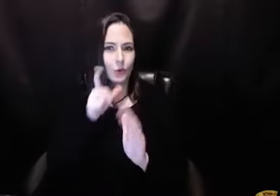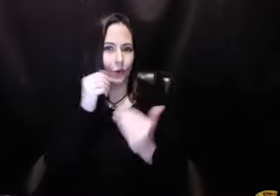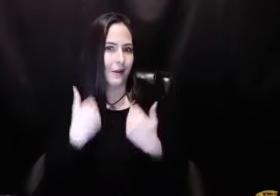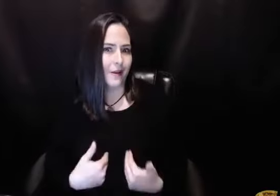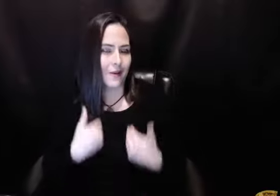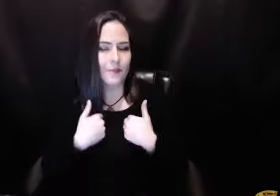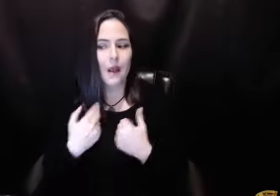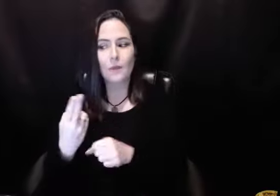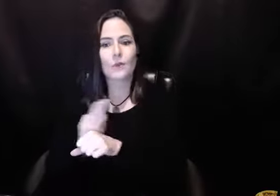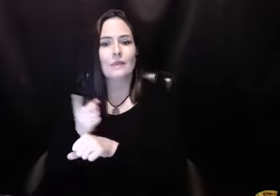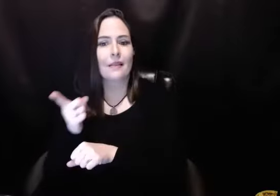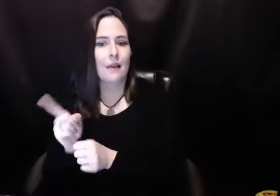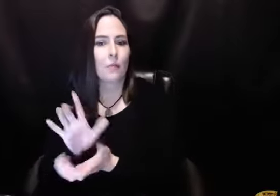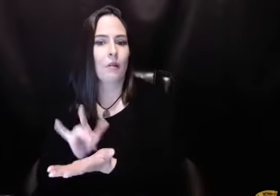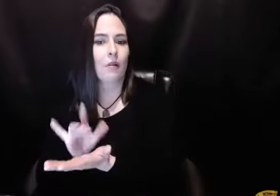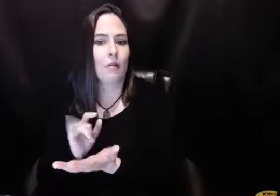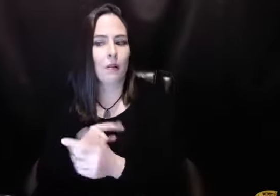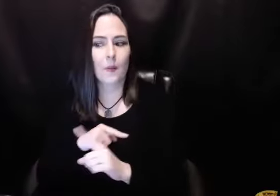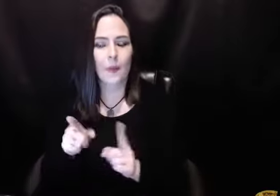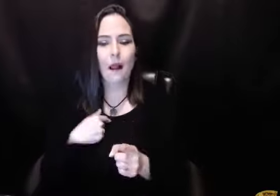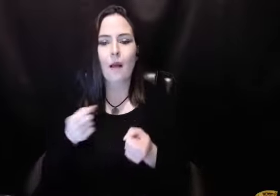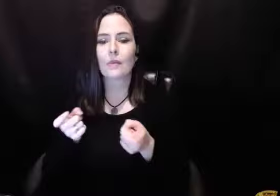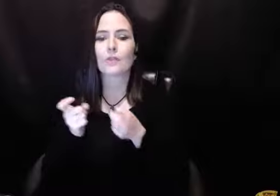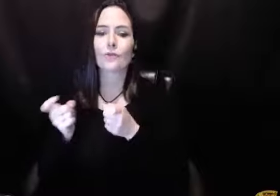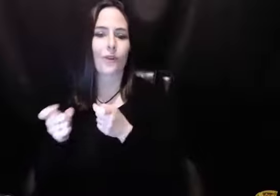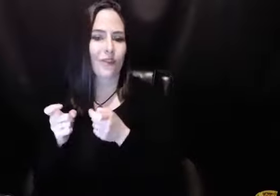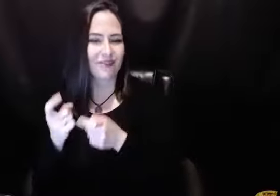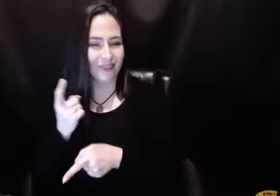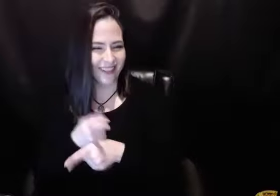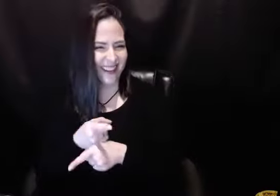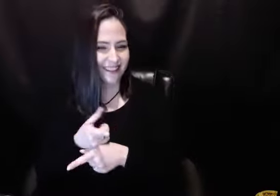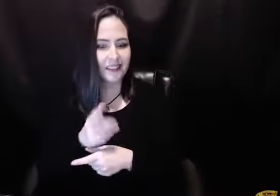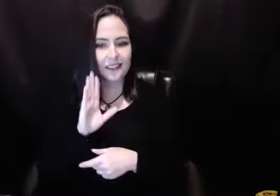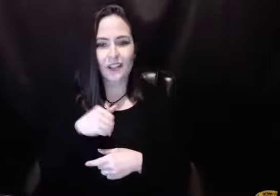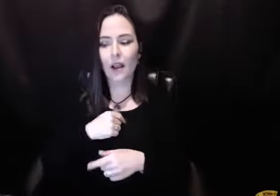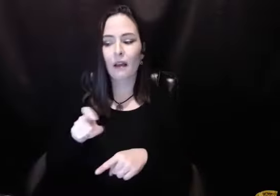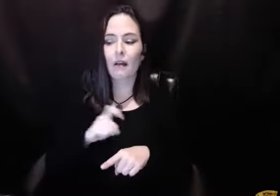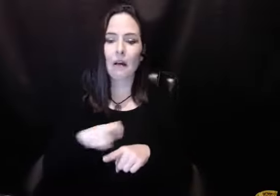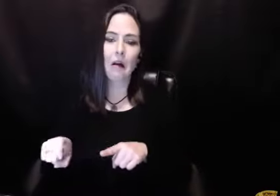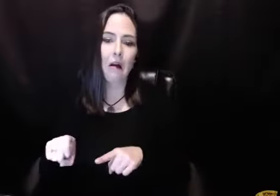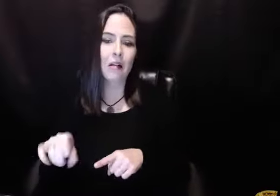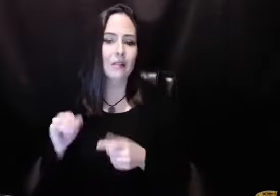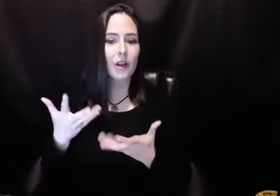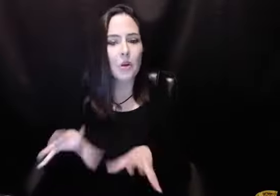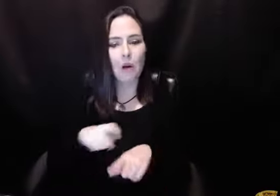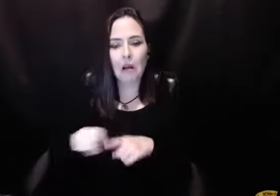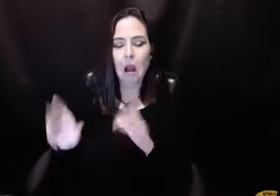Which is kind of part and parcel for who I was. So when I'm using somebody as a sponsor, I remain in complete control.